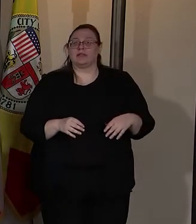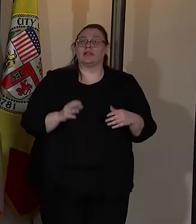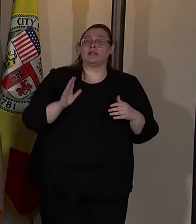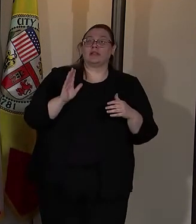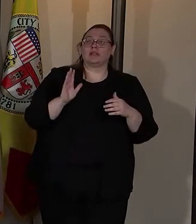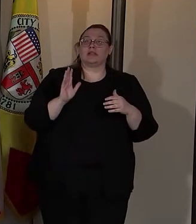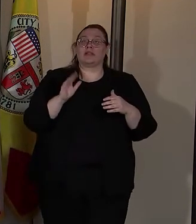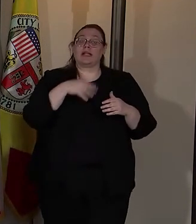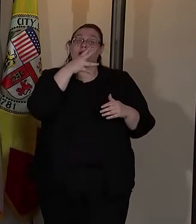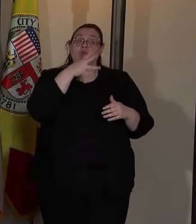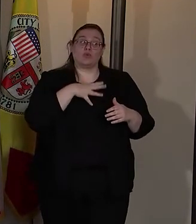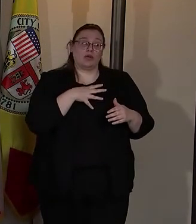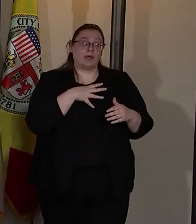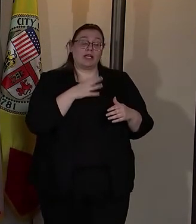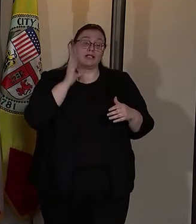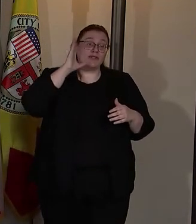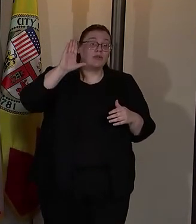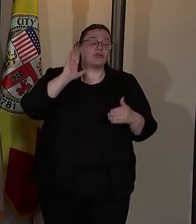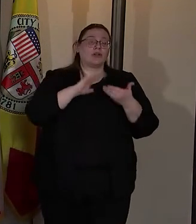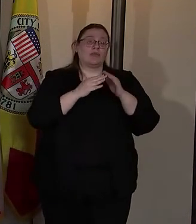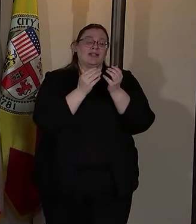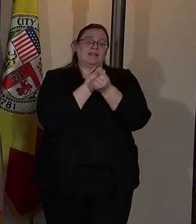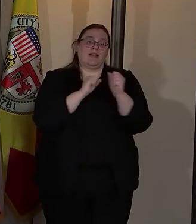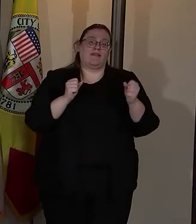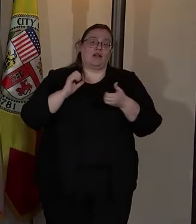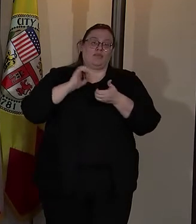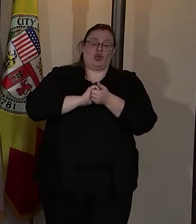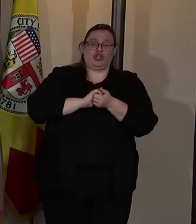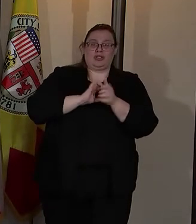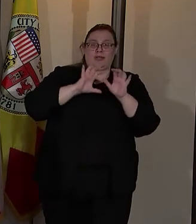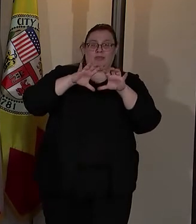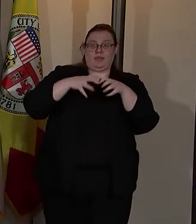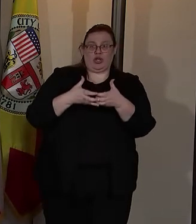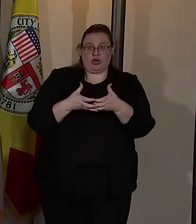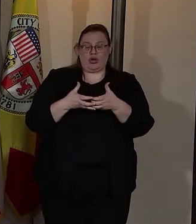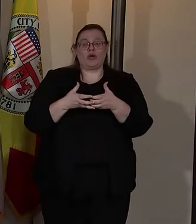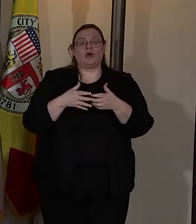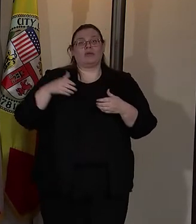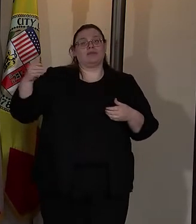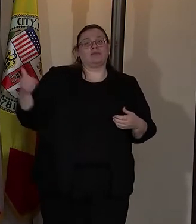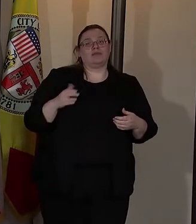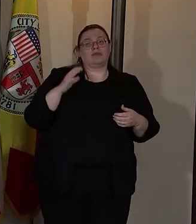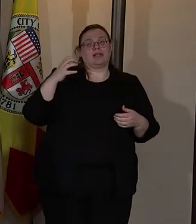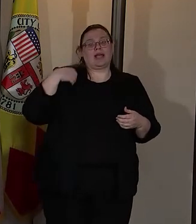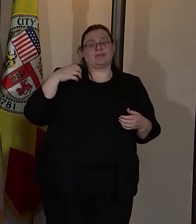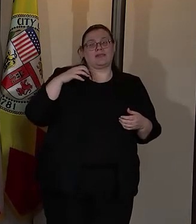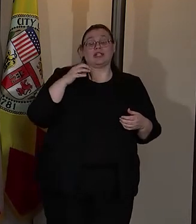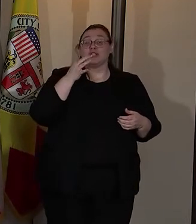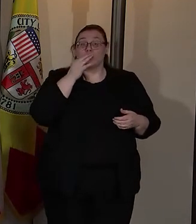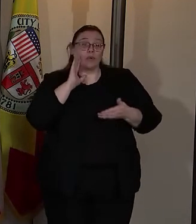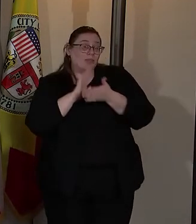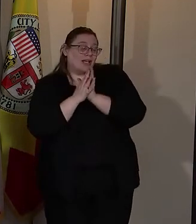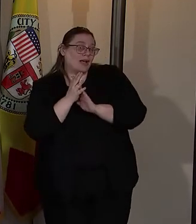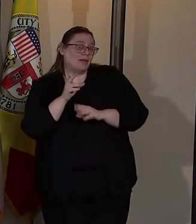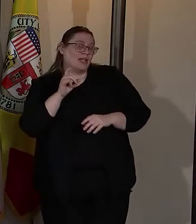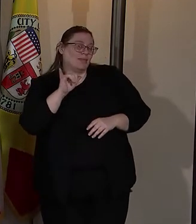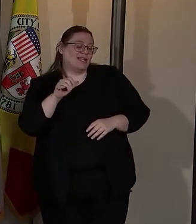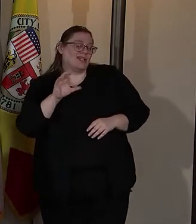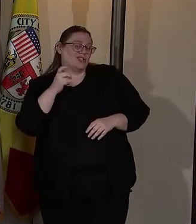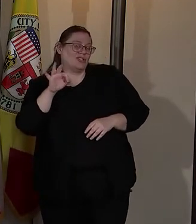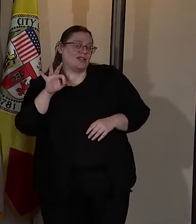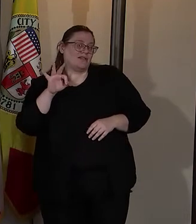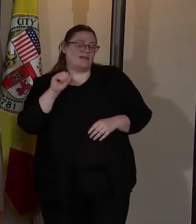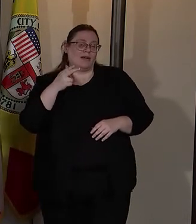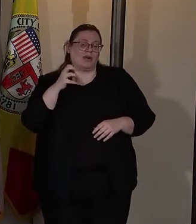next woman, the future of the Community Safety Partnership Bureau, and I'd like to introduce Captain, but soon to be Deputy Chief, Ahmada